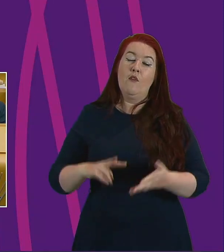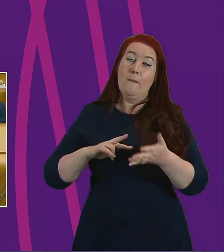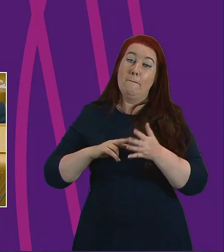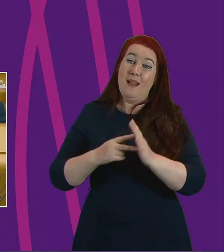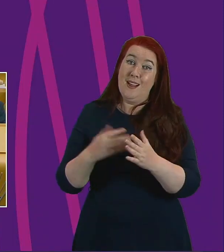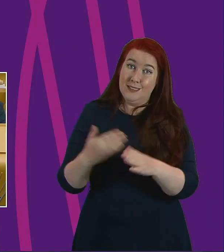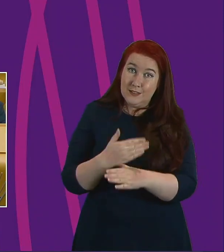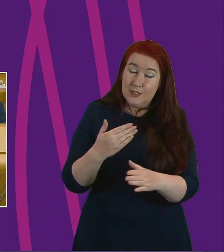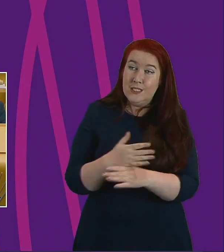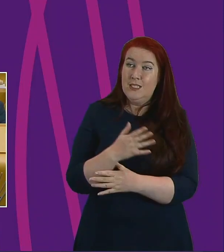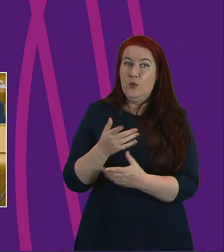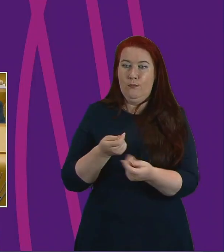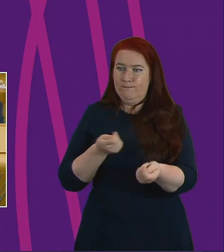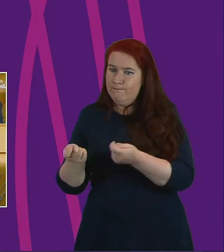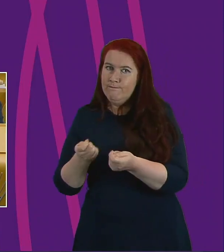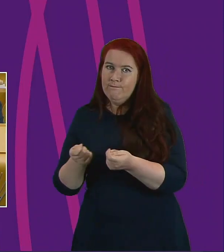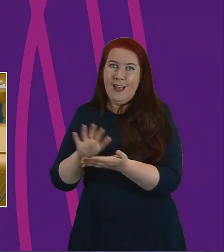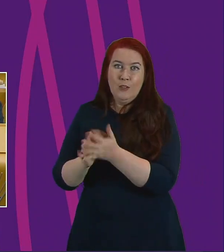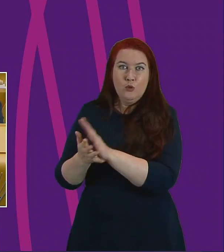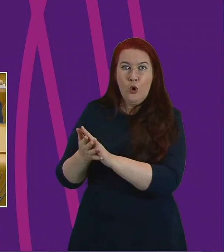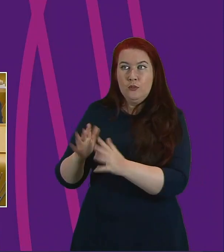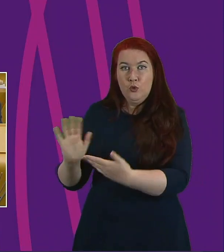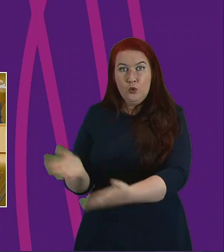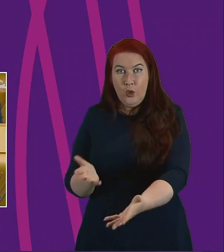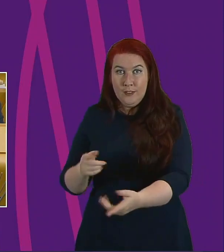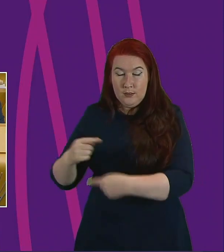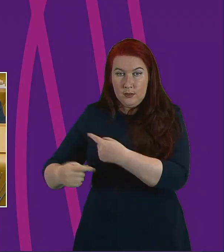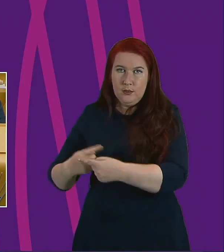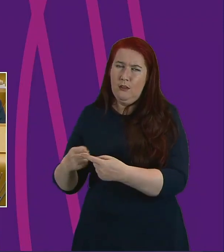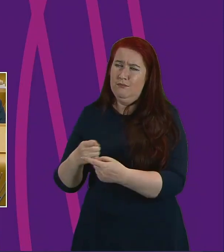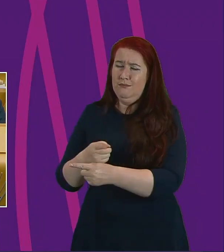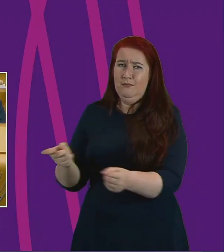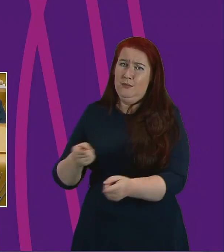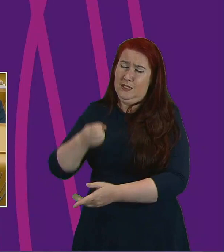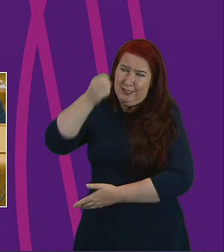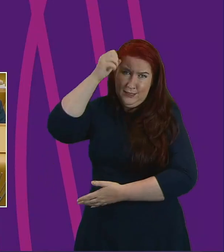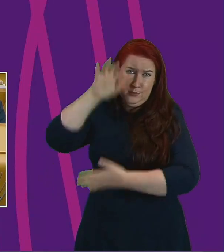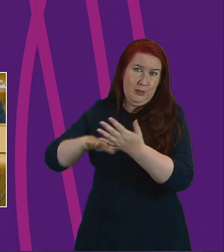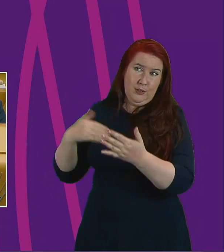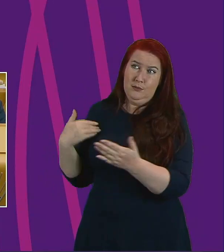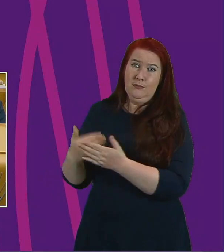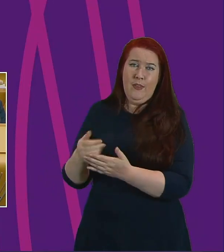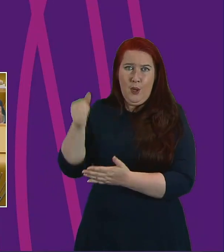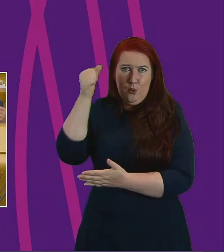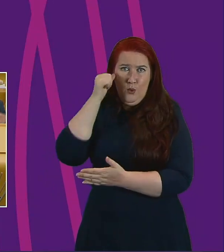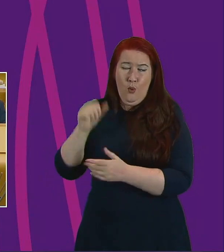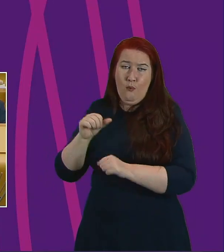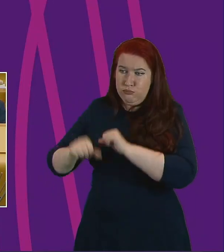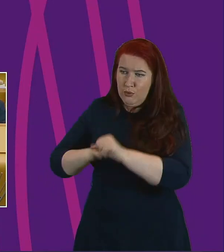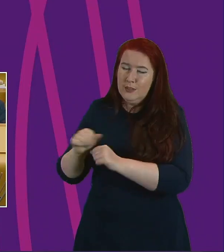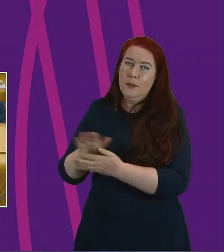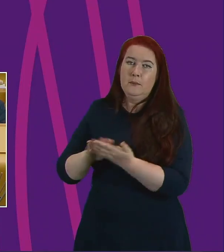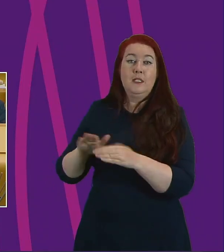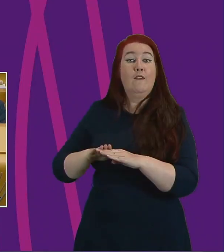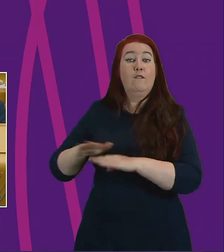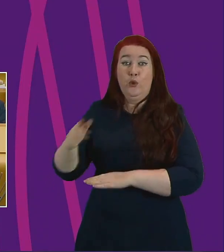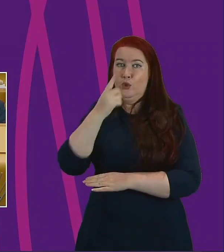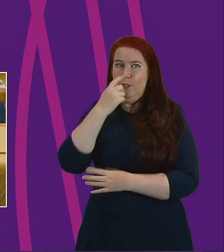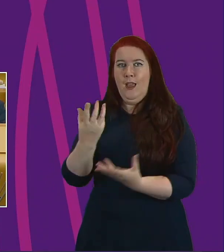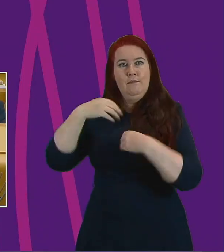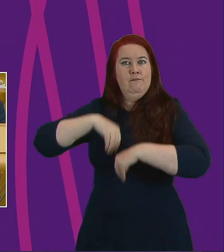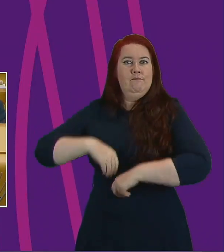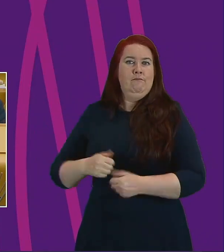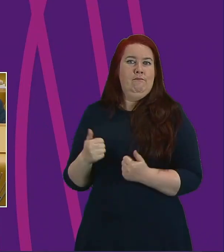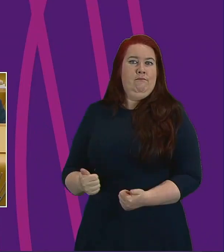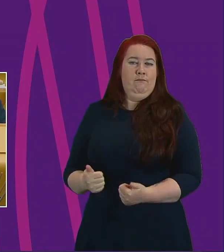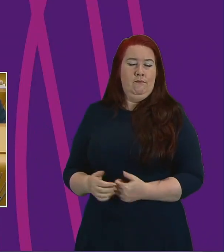services directly within communities will by now have amassed a wealth of experience and processes to hopefully be harnessed in future. Last